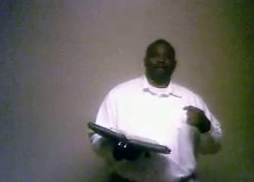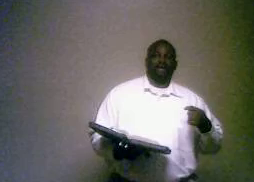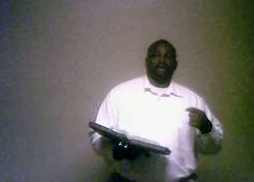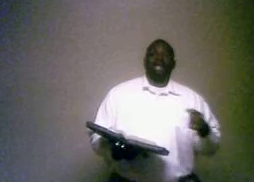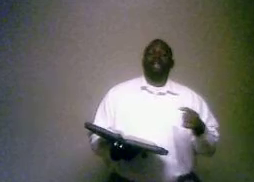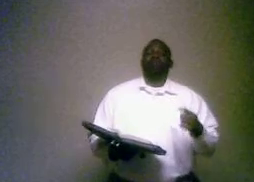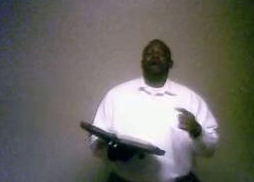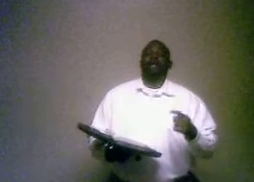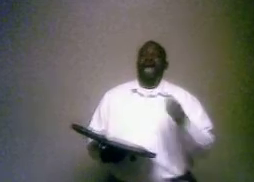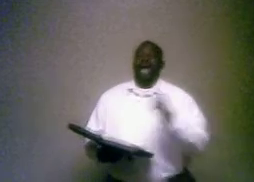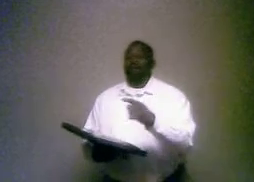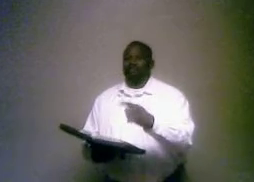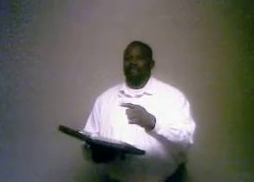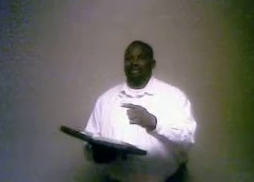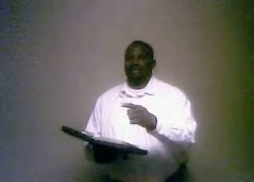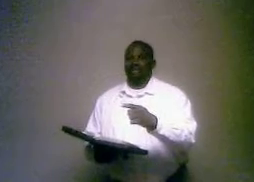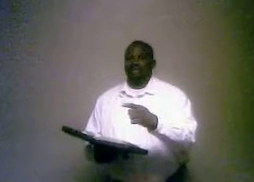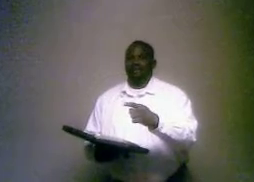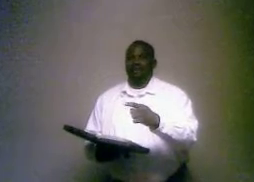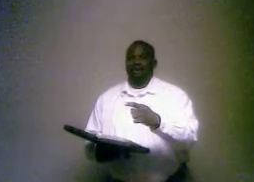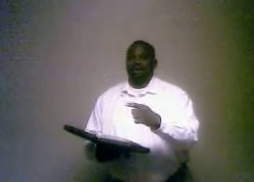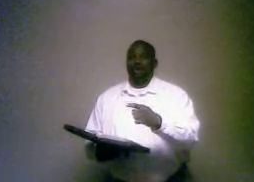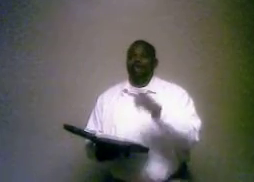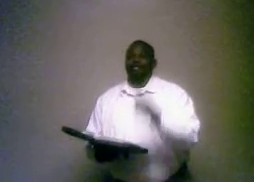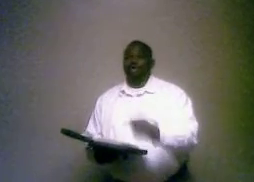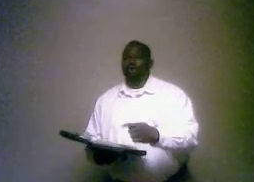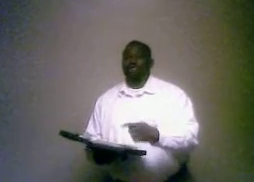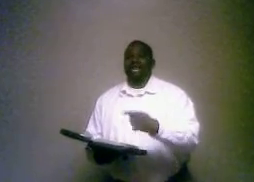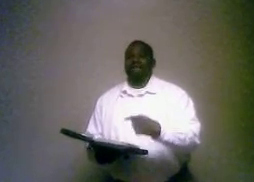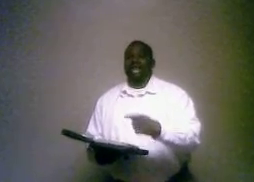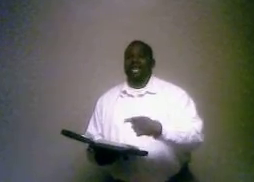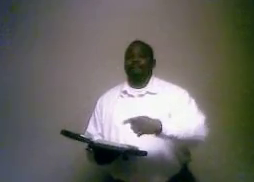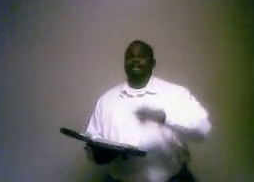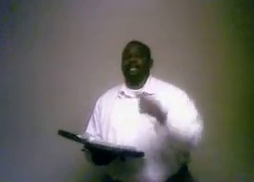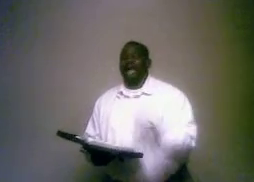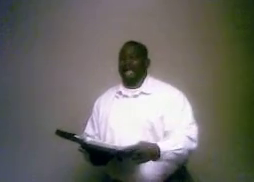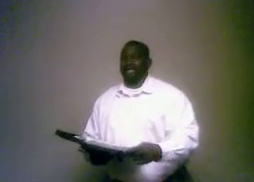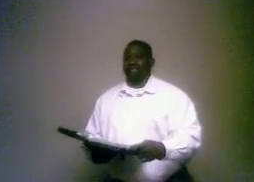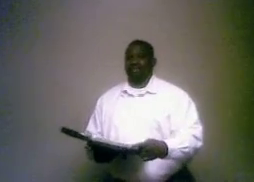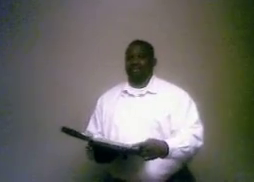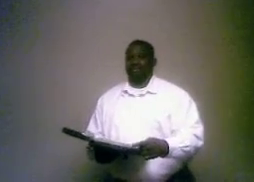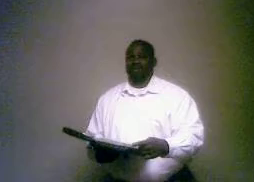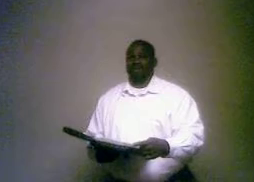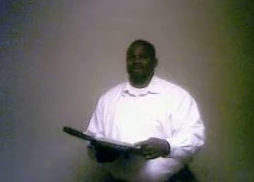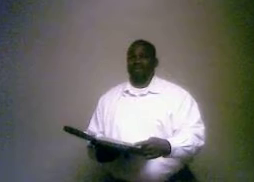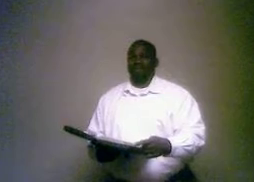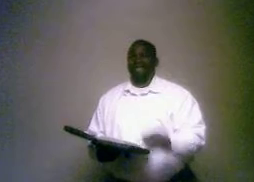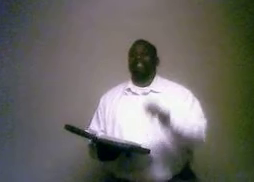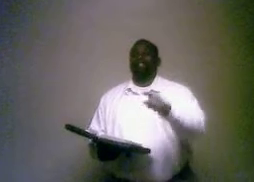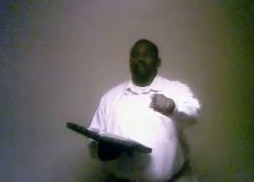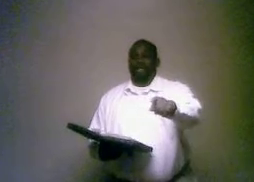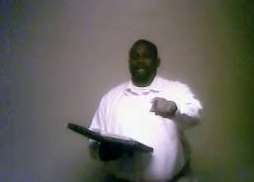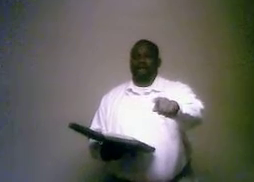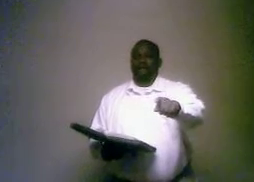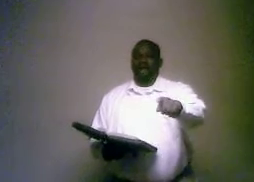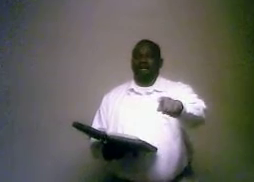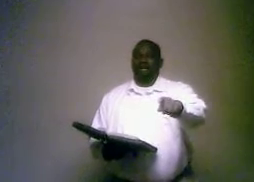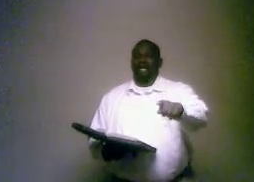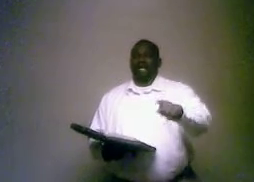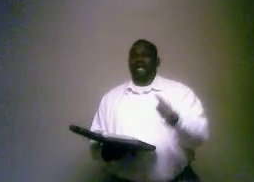There's one after me whose shoes that I'm not able to latch. That's the one that you follow. He